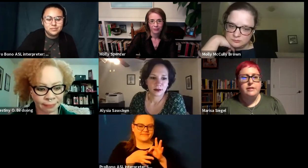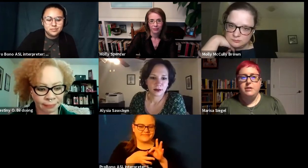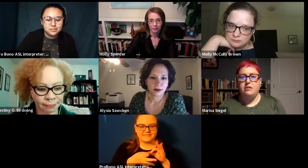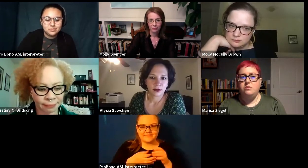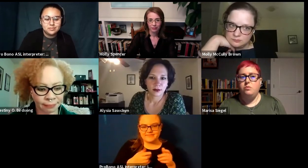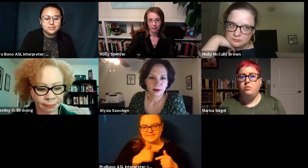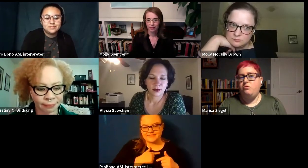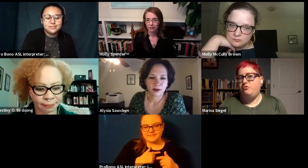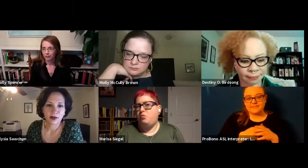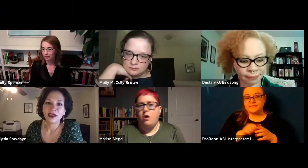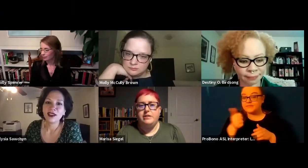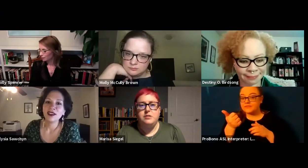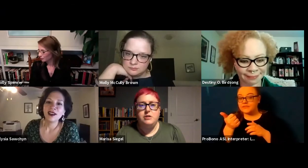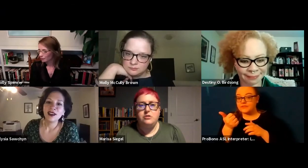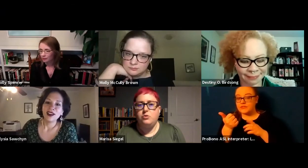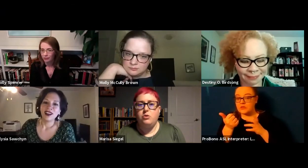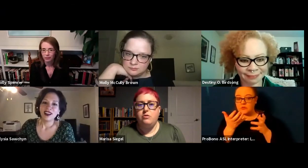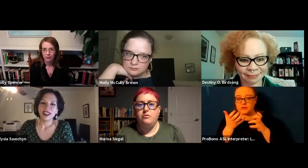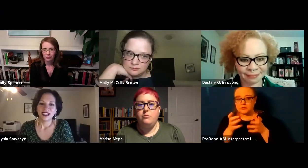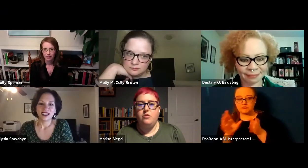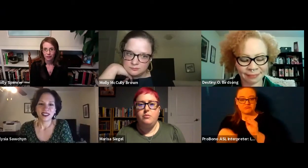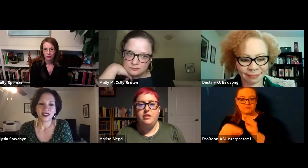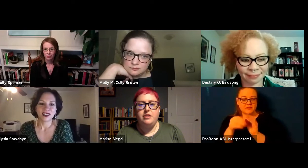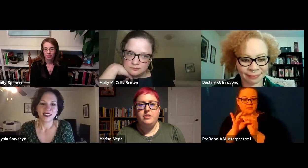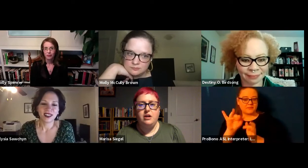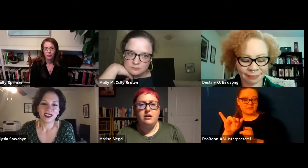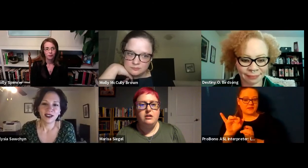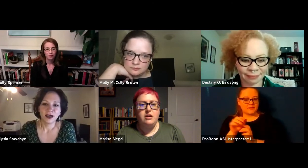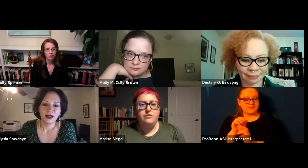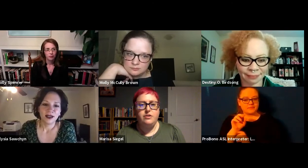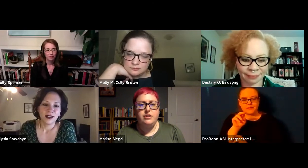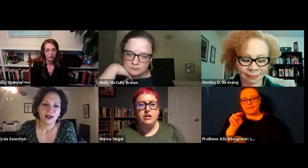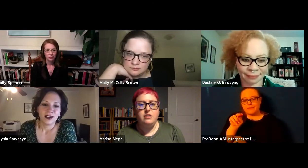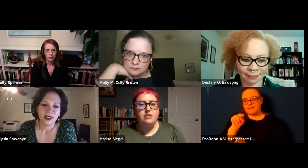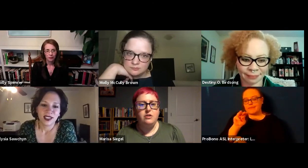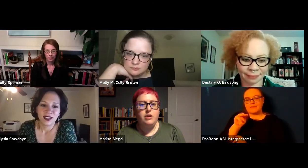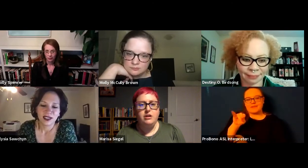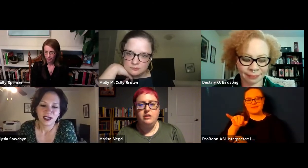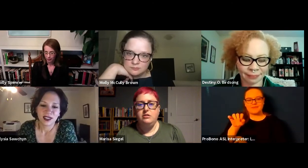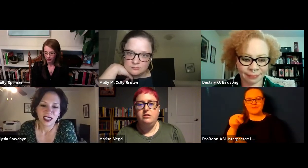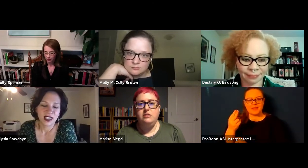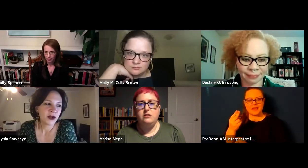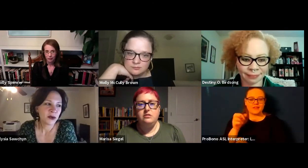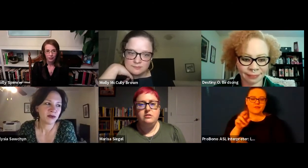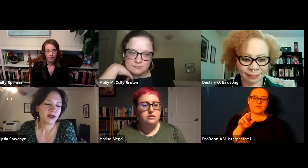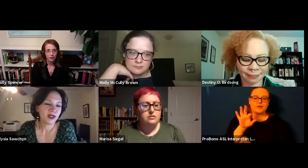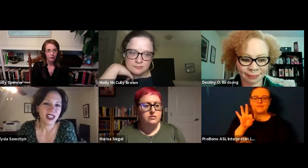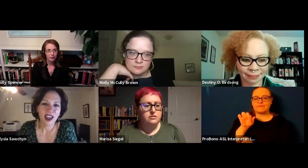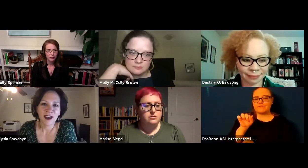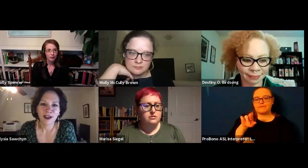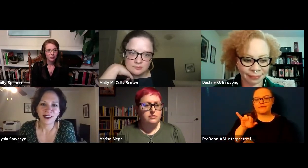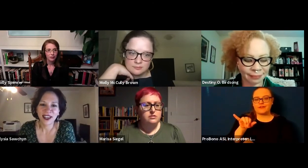anybody else want to speak to the role of myth uh and fairy tale in their writing um